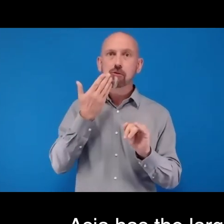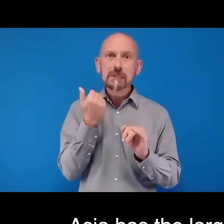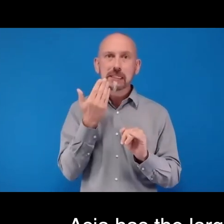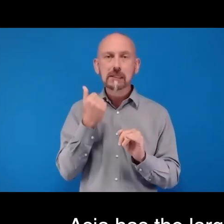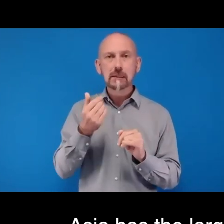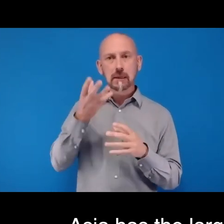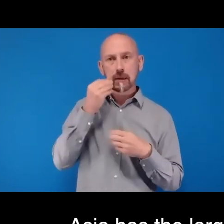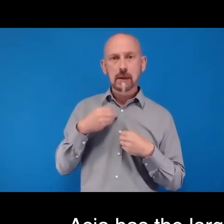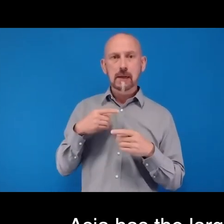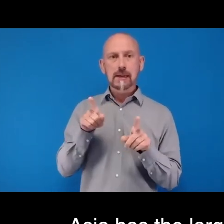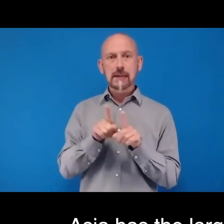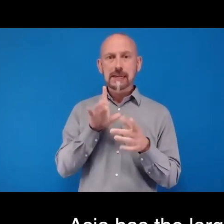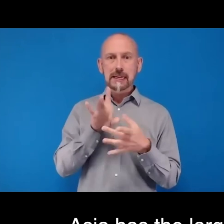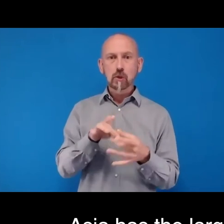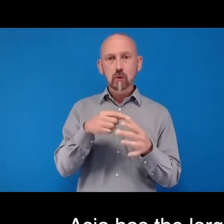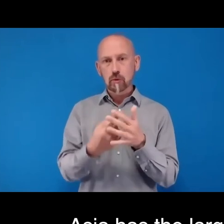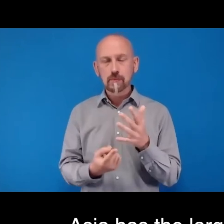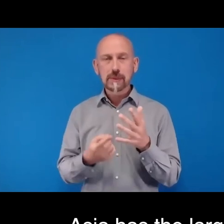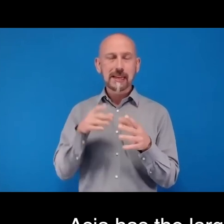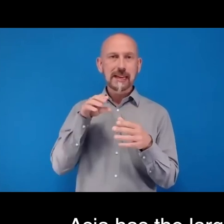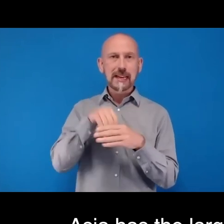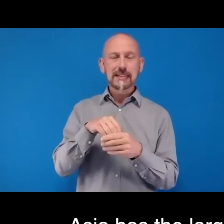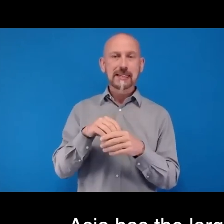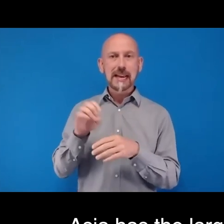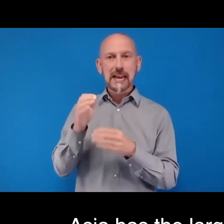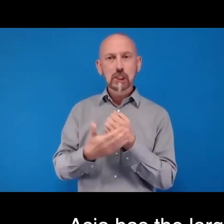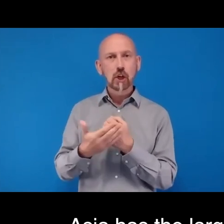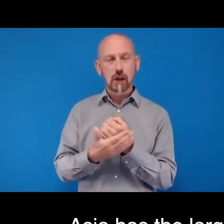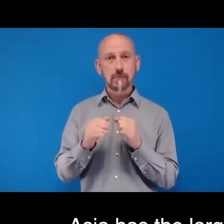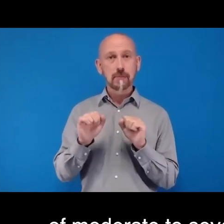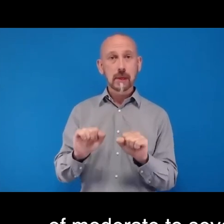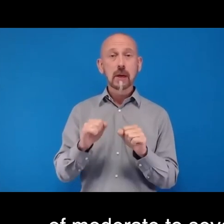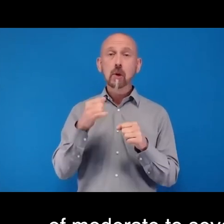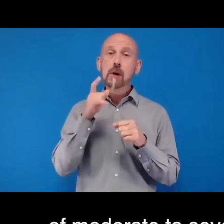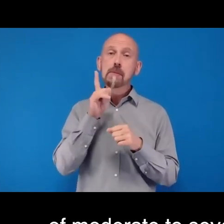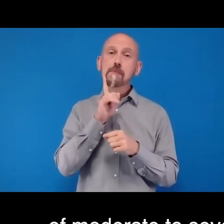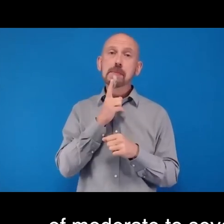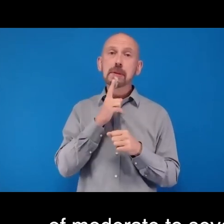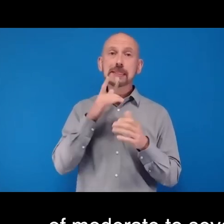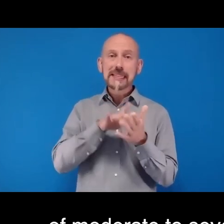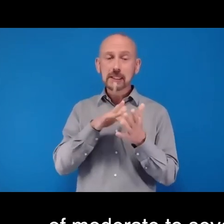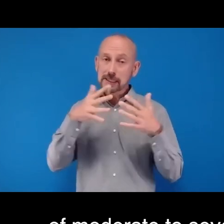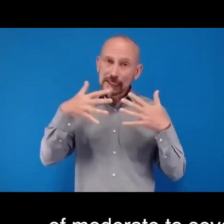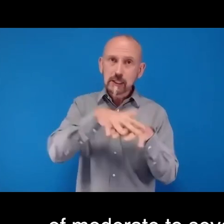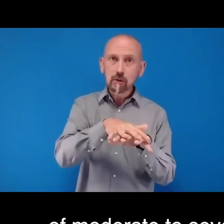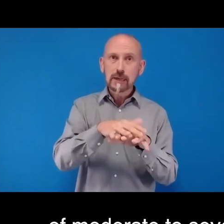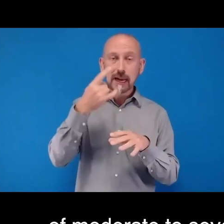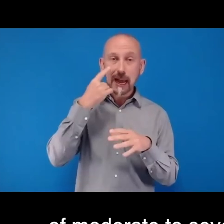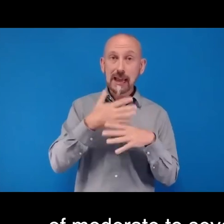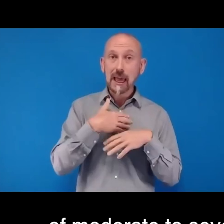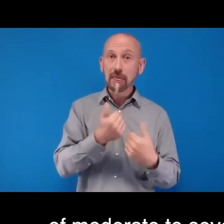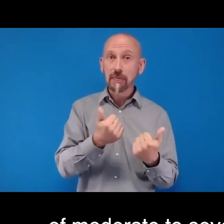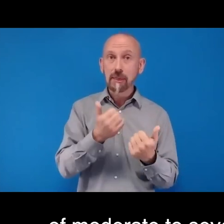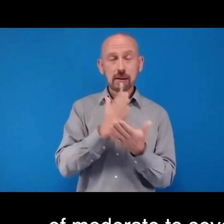epidemic in East Asia. So integrated people-centered eye care, iPad, provide a